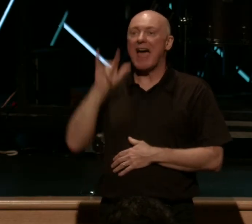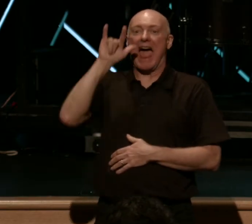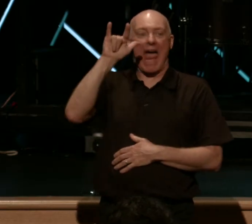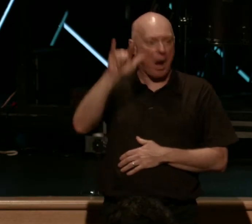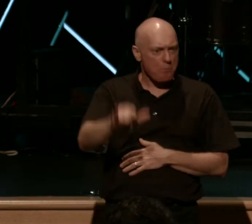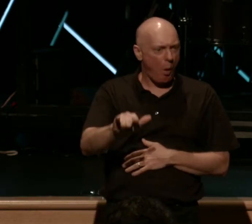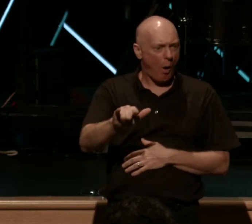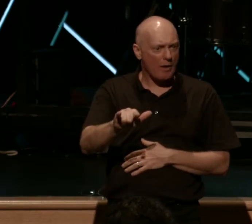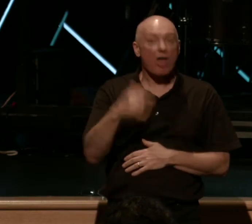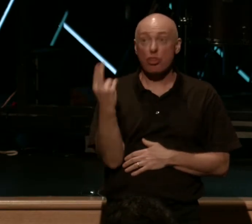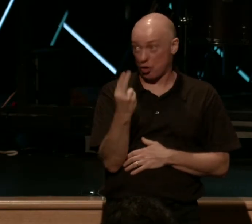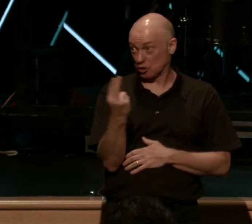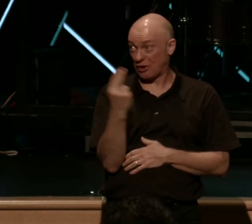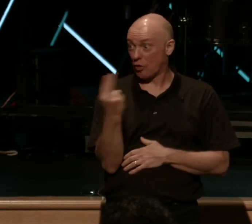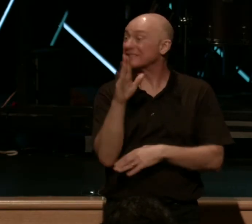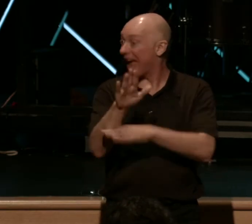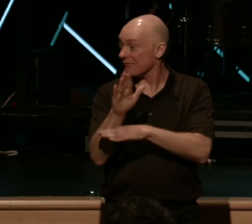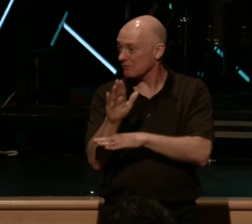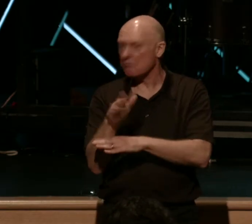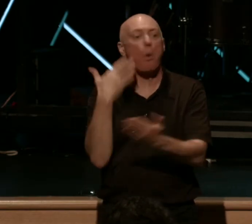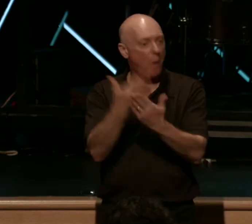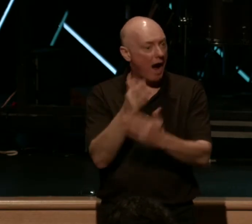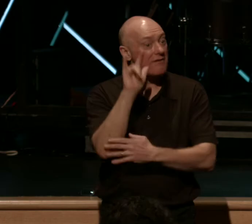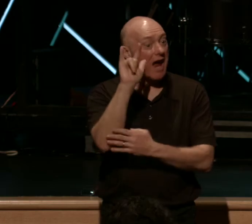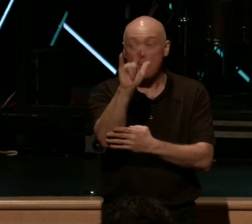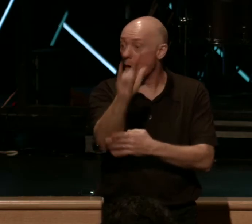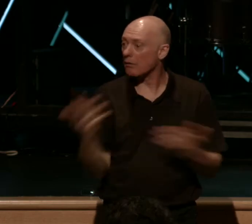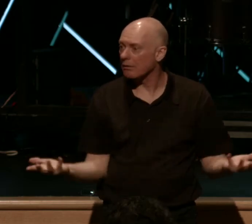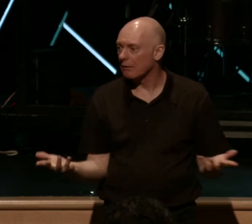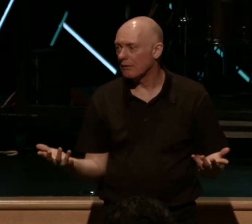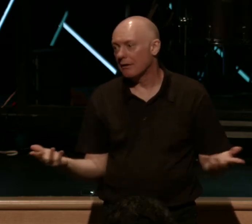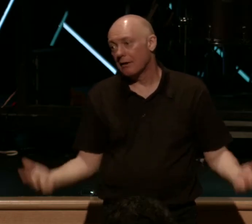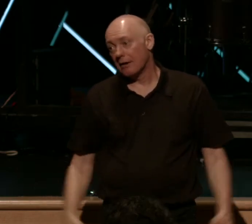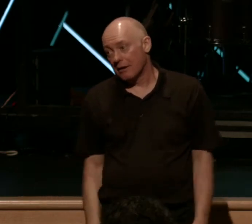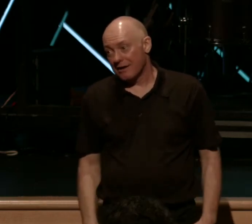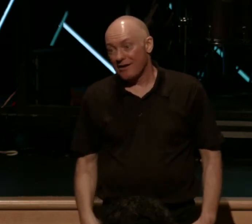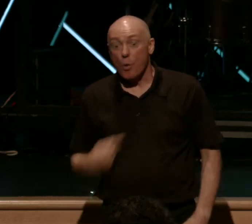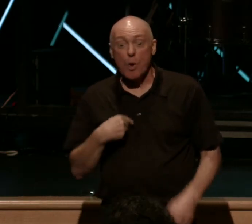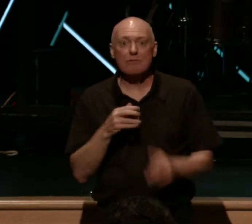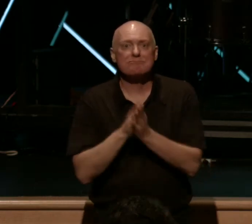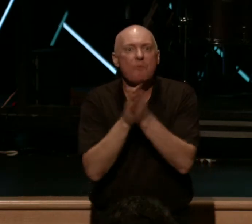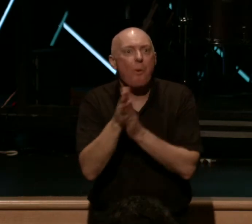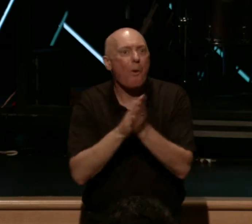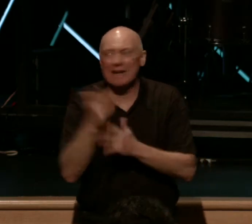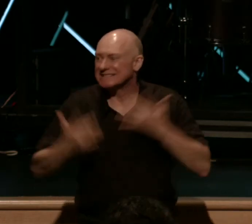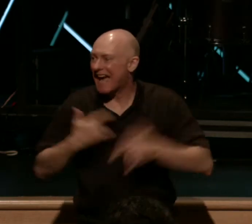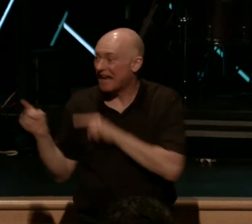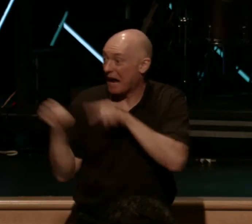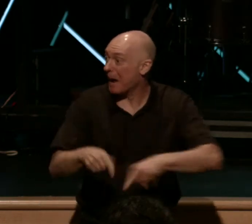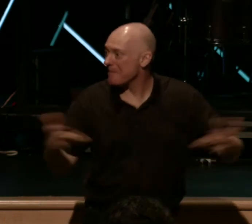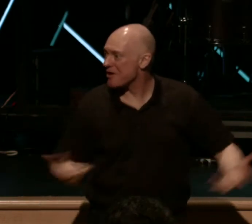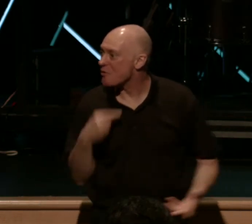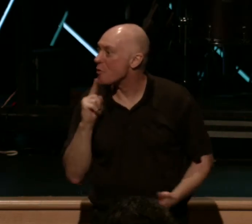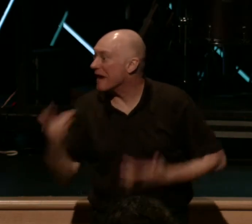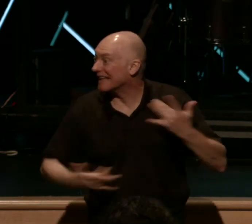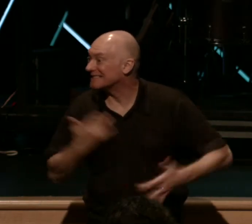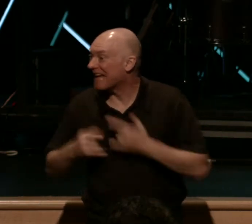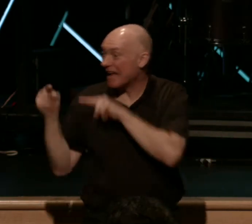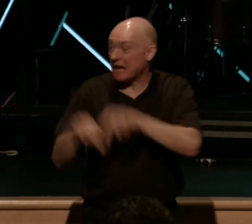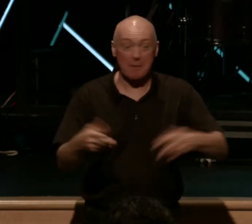Thursday afternoon. And I just want to tell you, we've been looking forward to coming here for months. And we were really excited. And what was really